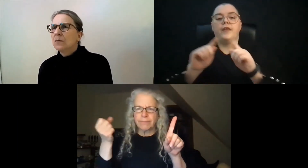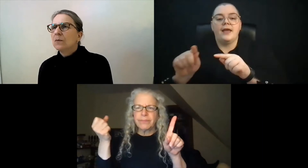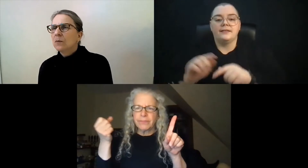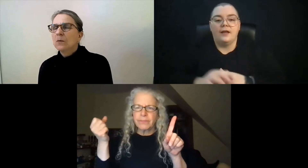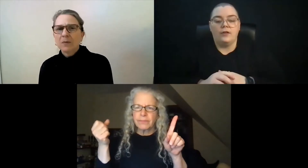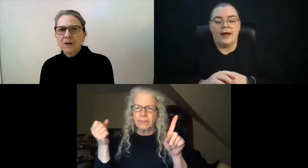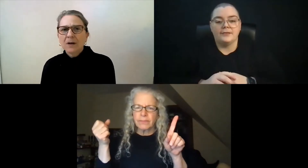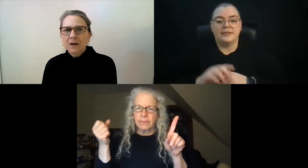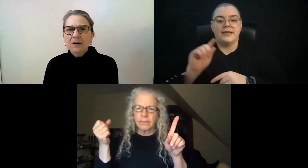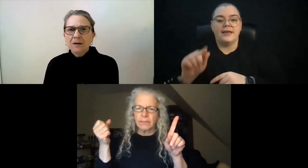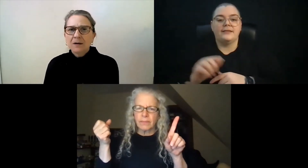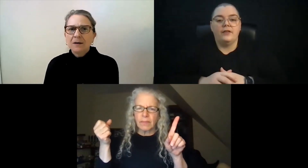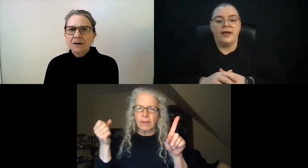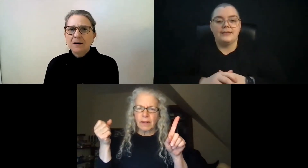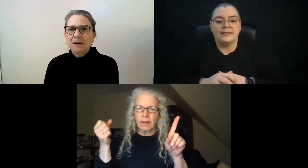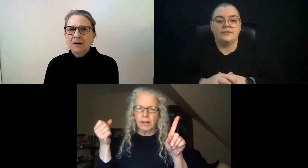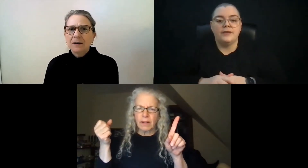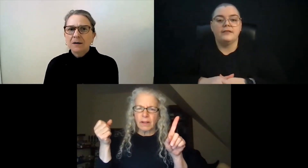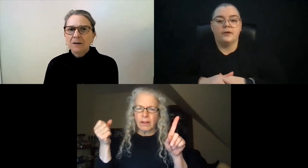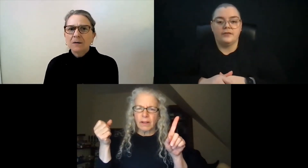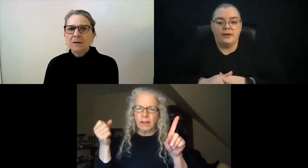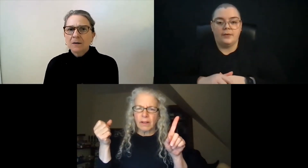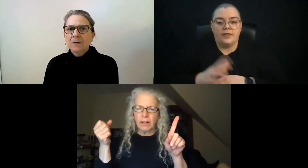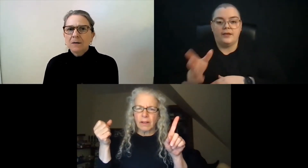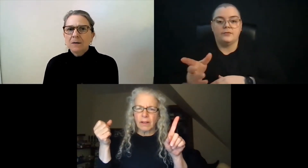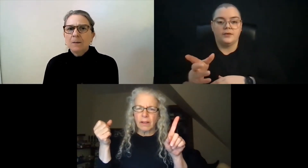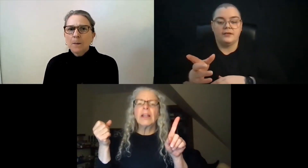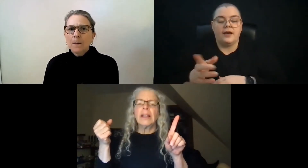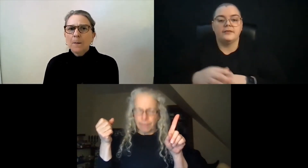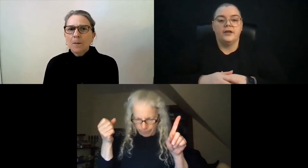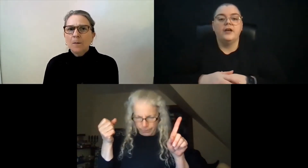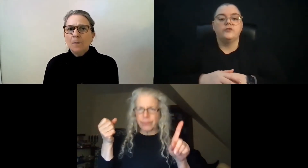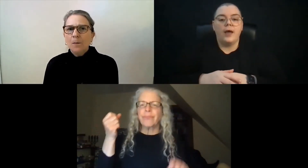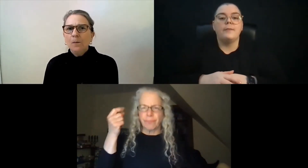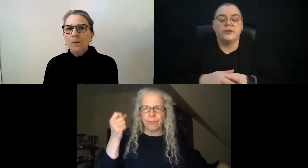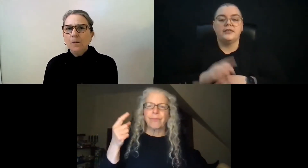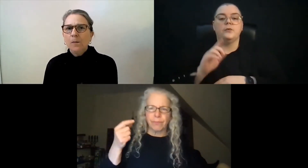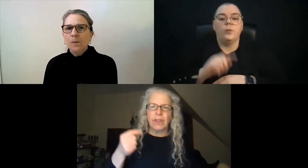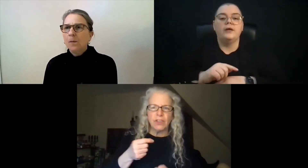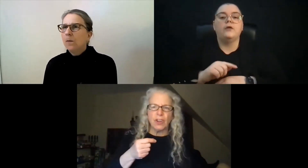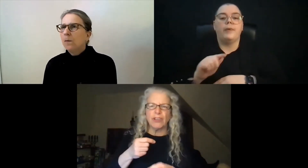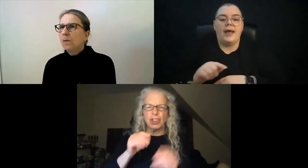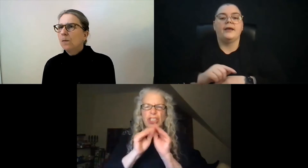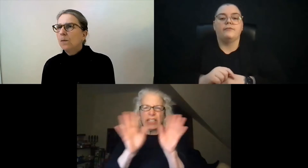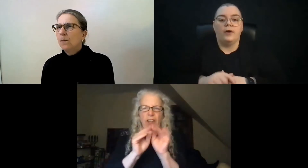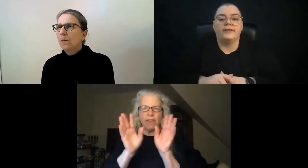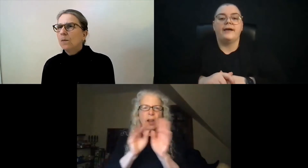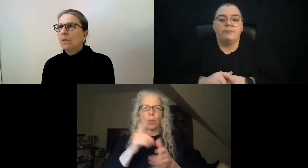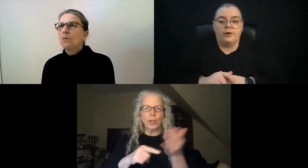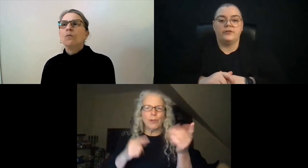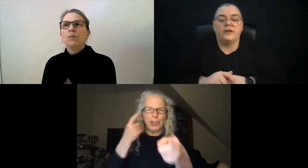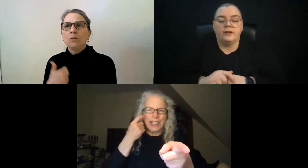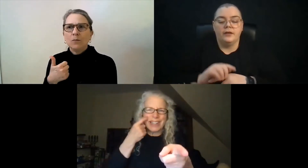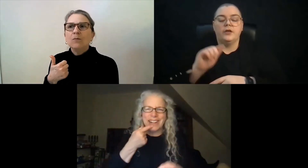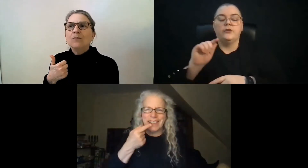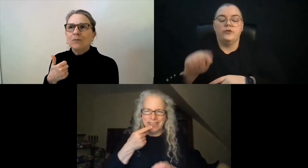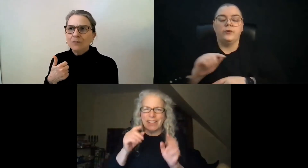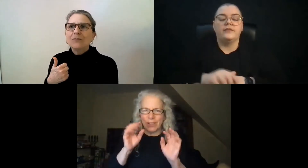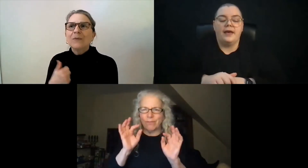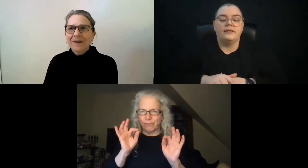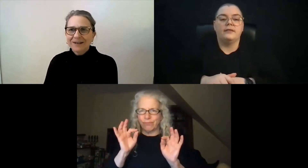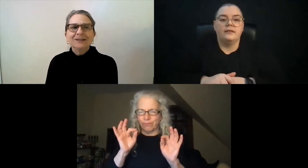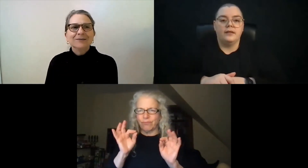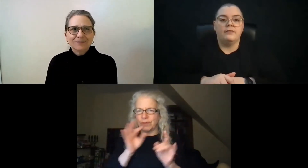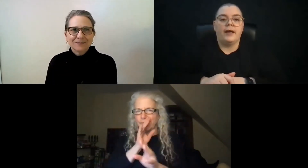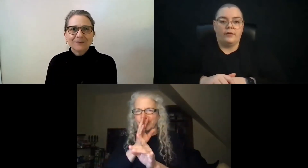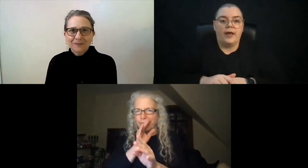the ASL class, because the ASL class has a fee associated with it, as we discussed. So MRC will pay for a deaf person to